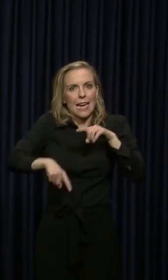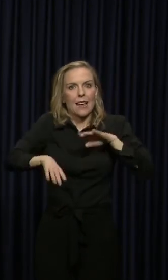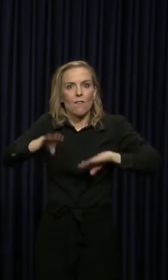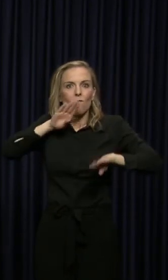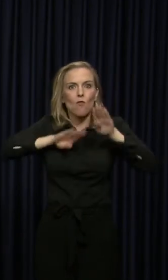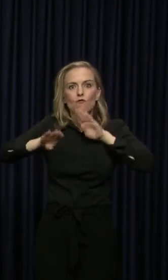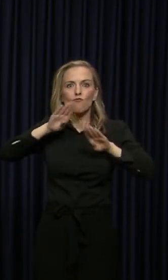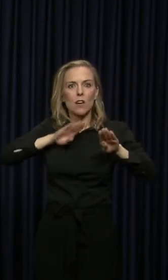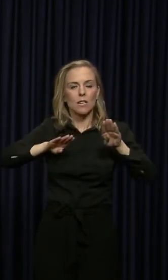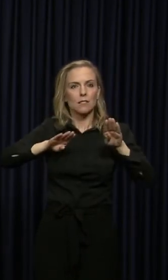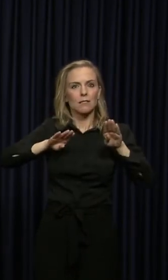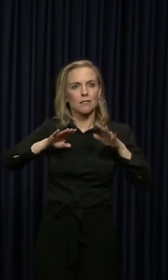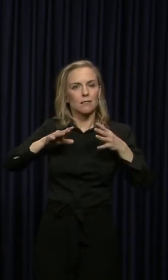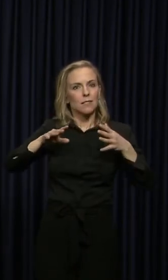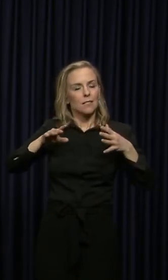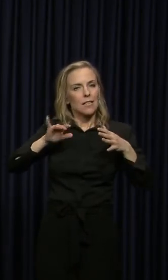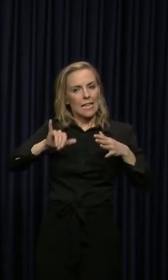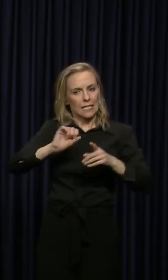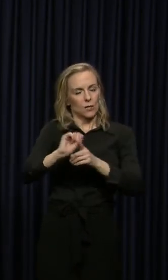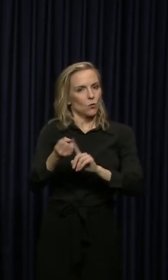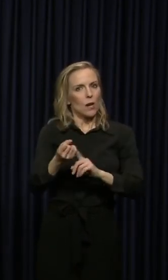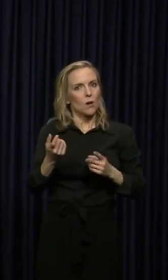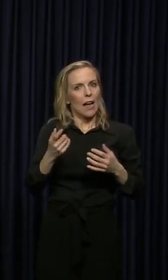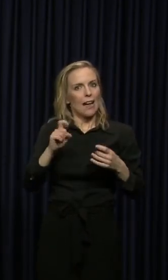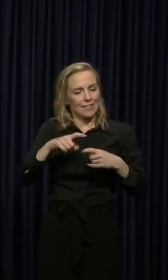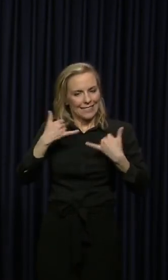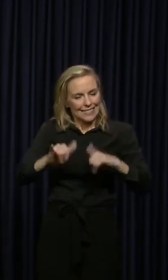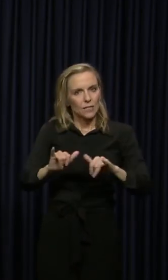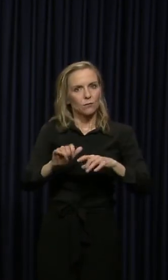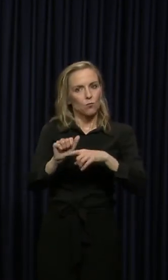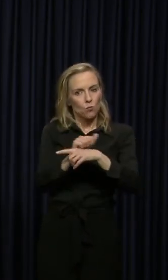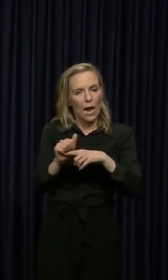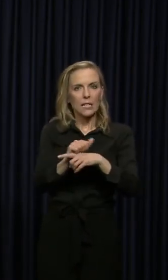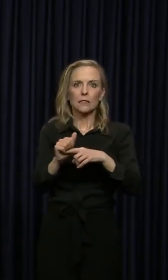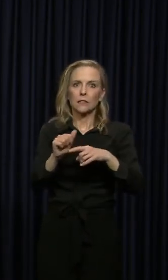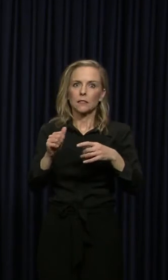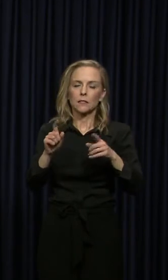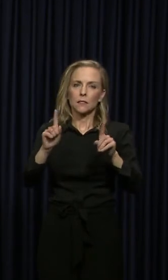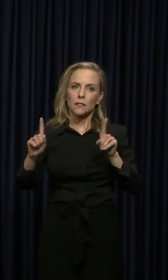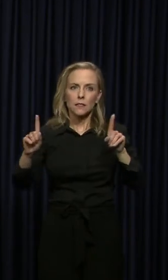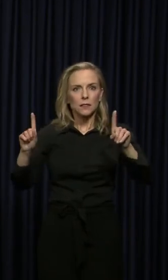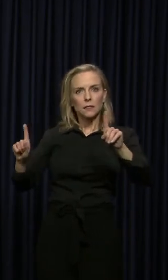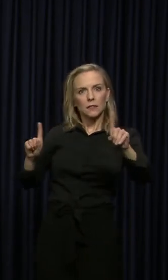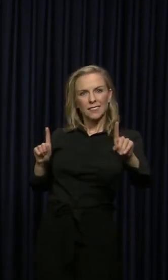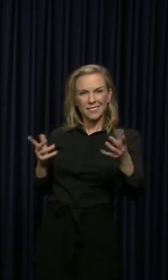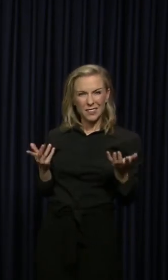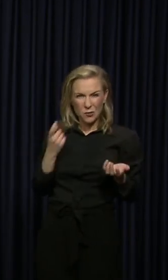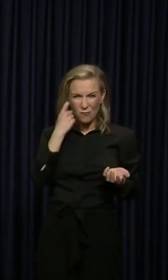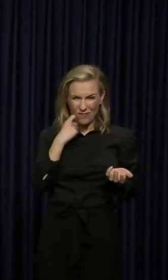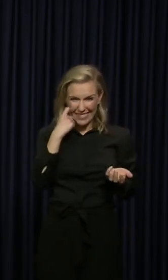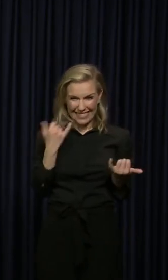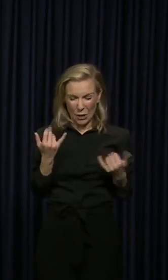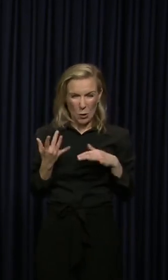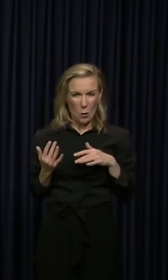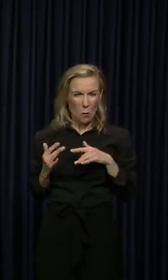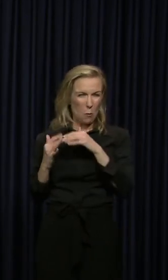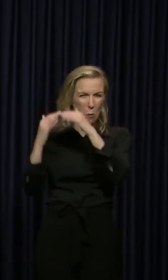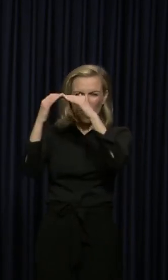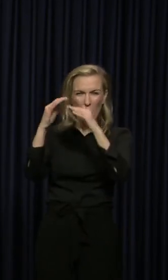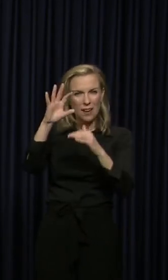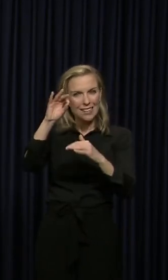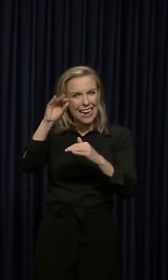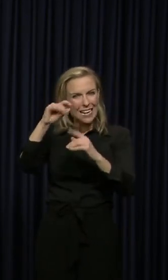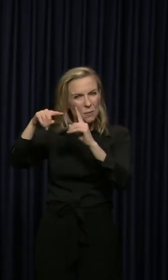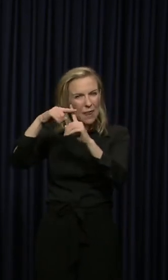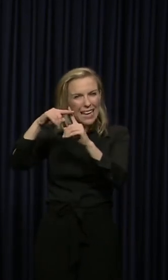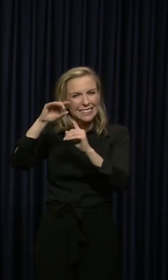frustrate the type of social distancing that we're doing. And we just had 90 plus cases today. I mean,